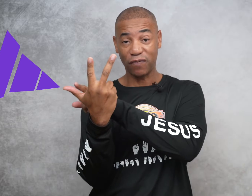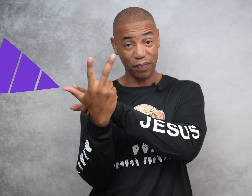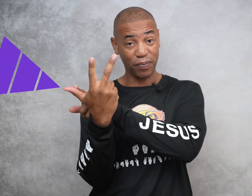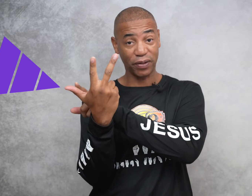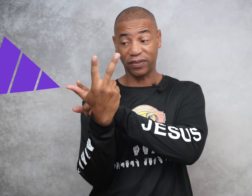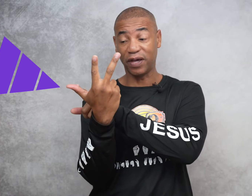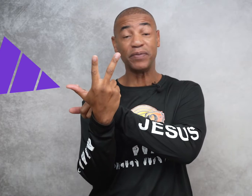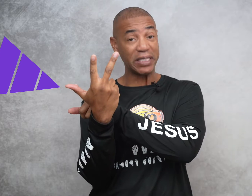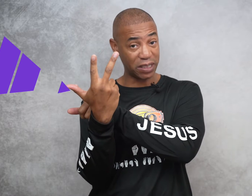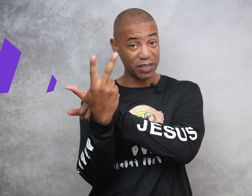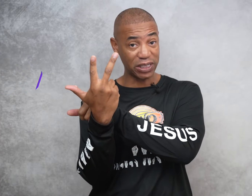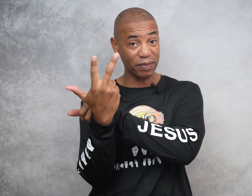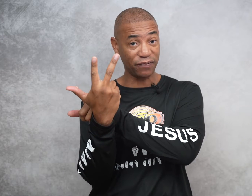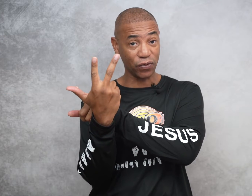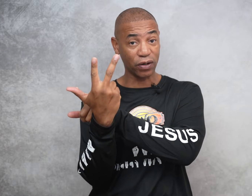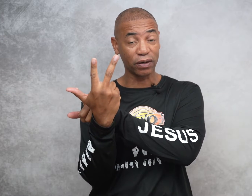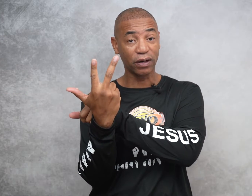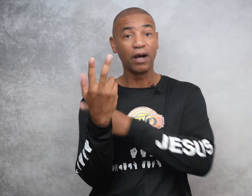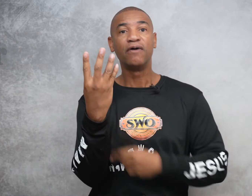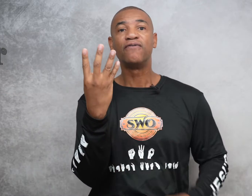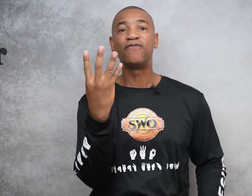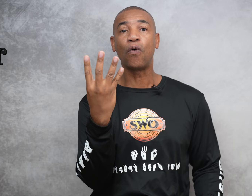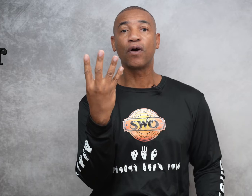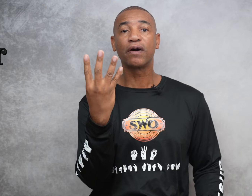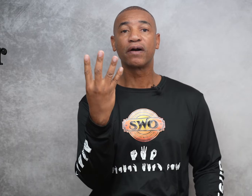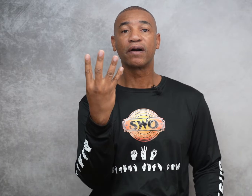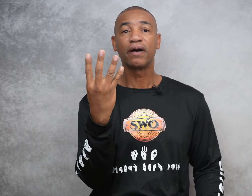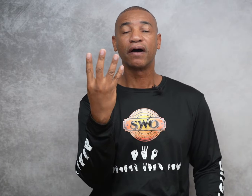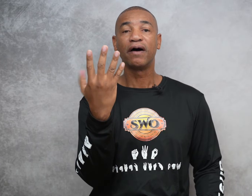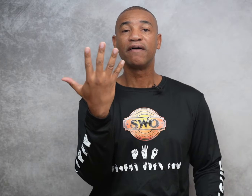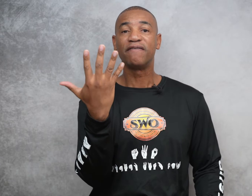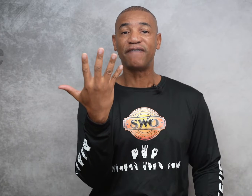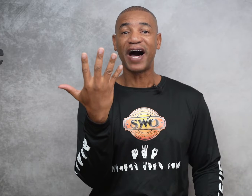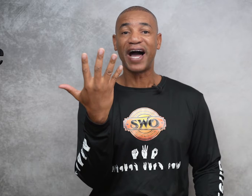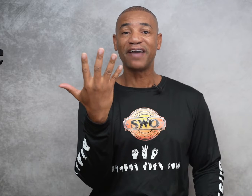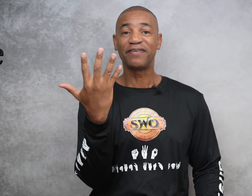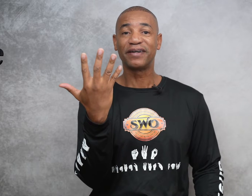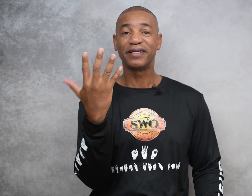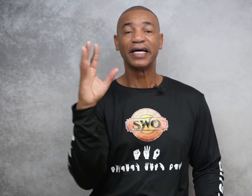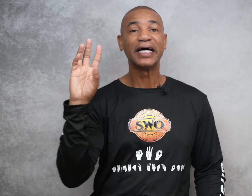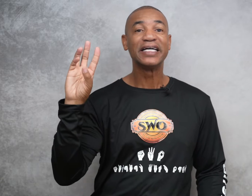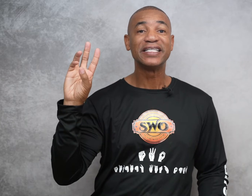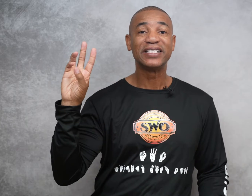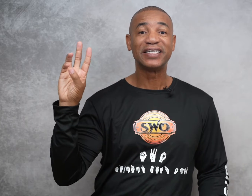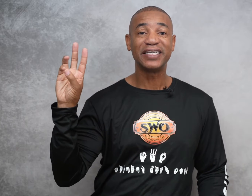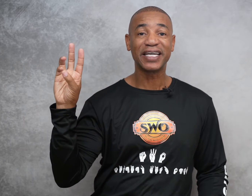remember the thumb needs to be seen by the viewer. 4, 5, 6,